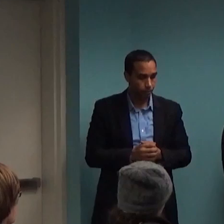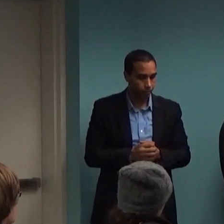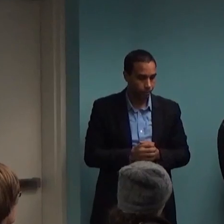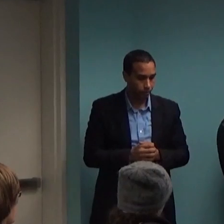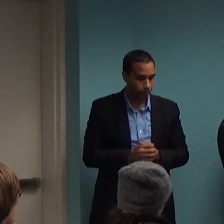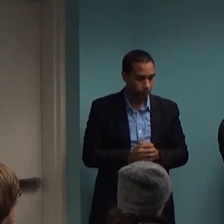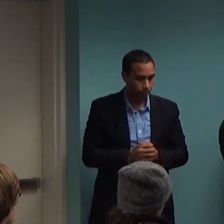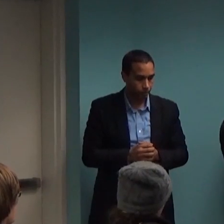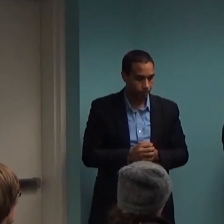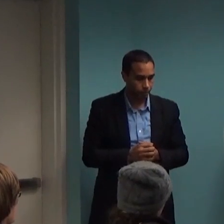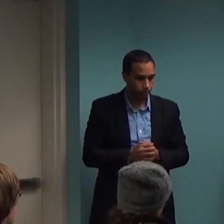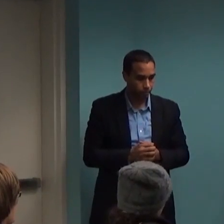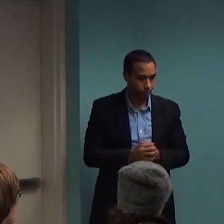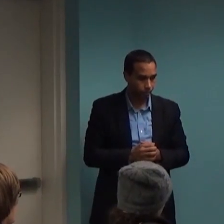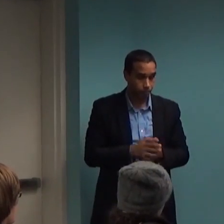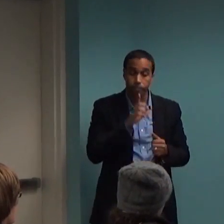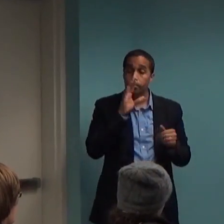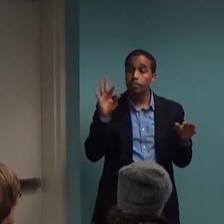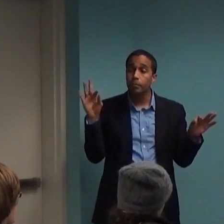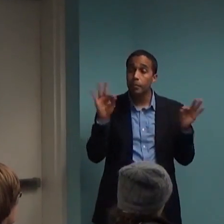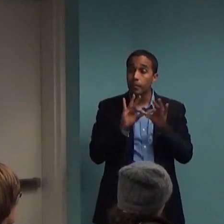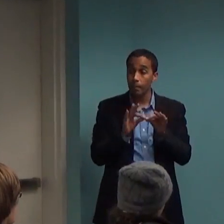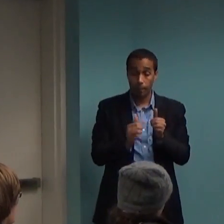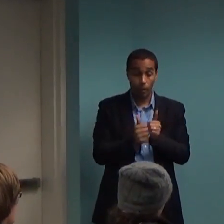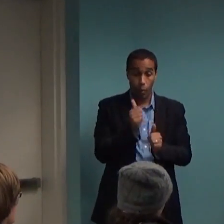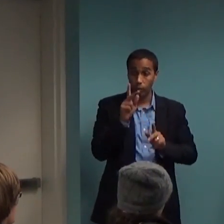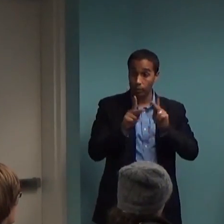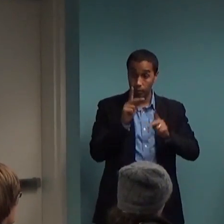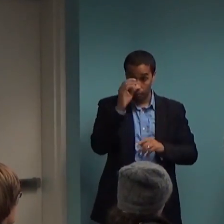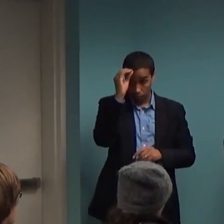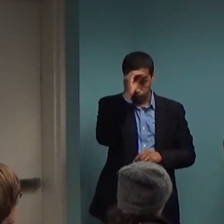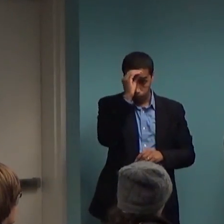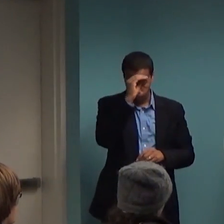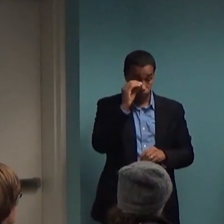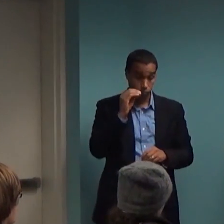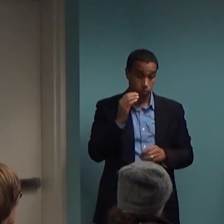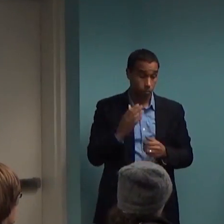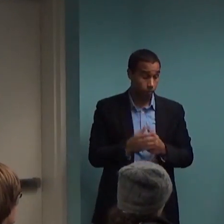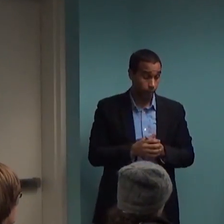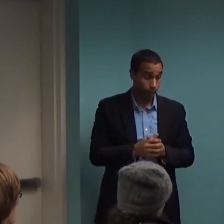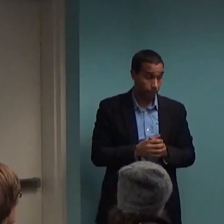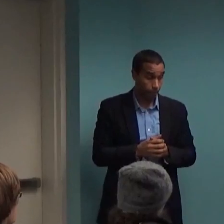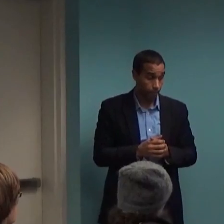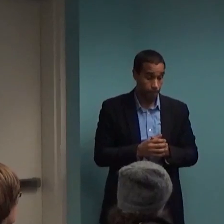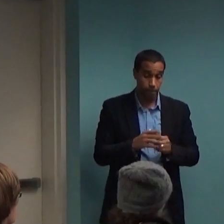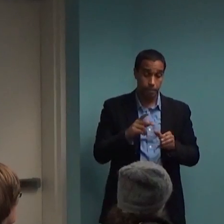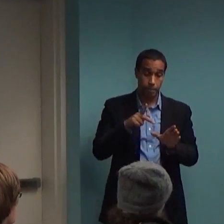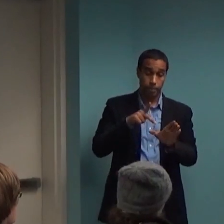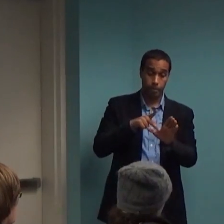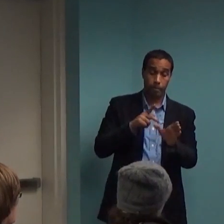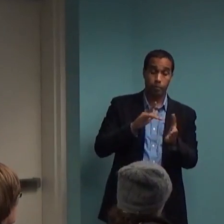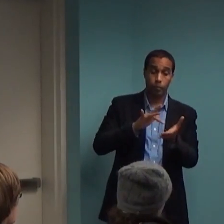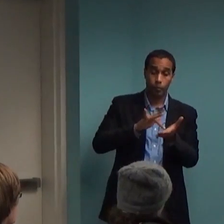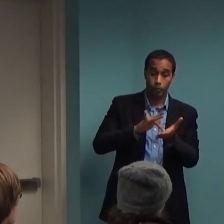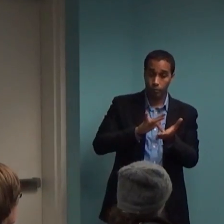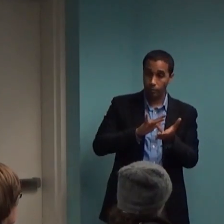And this is the important thing that most people are unaware of, is that psychiatric medications are associated with actually higher